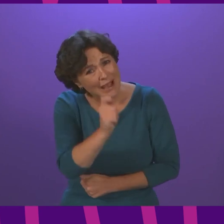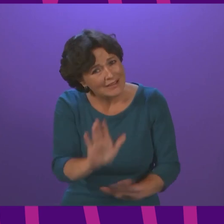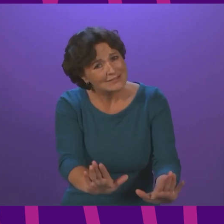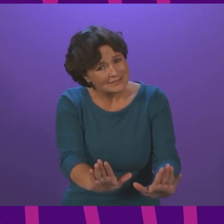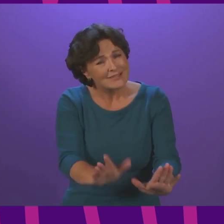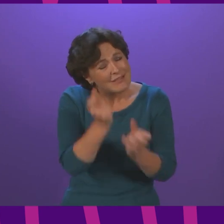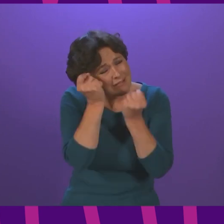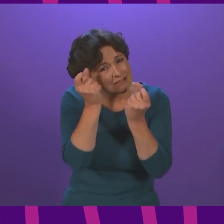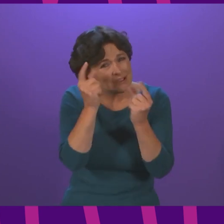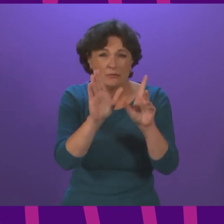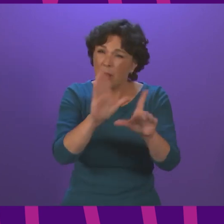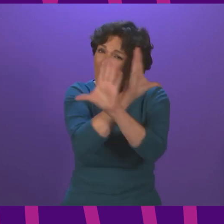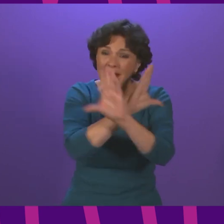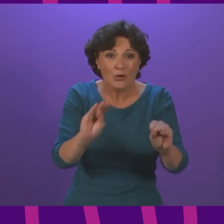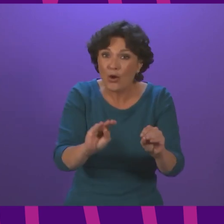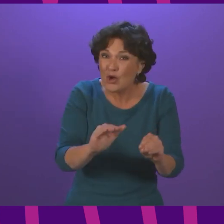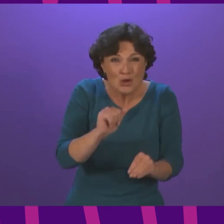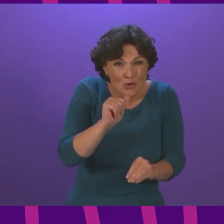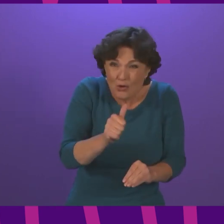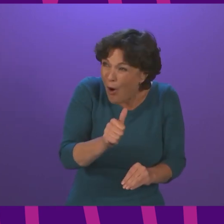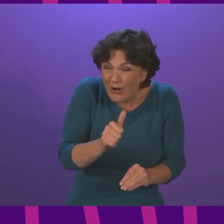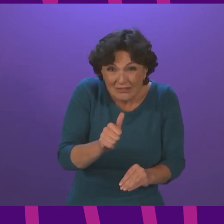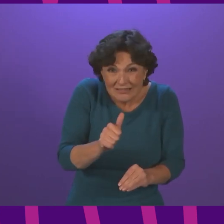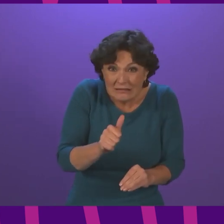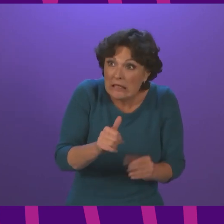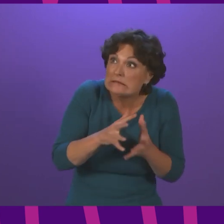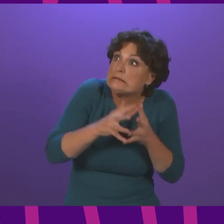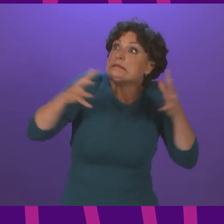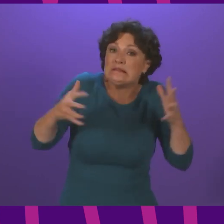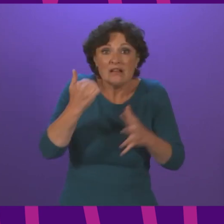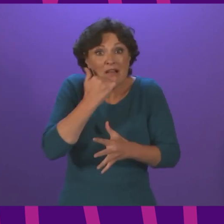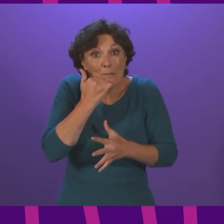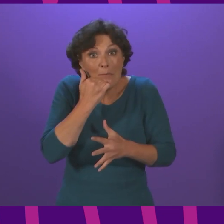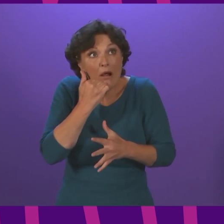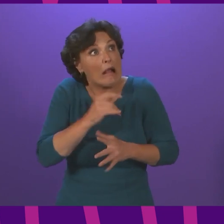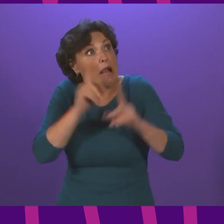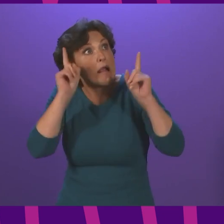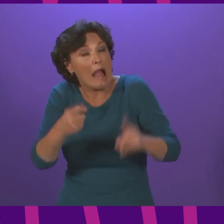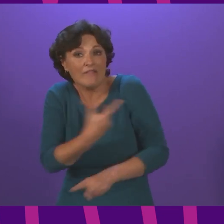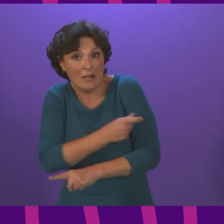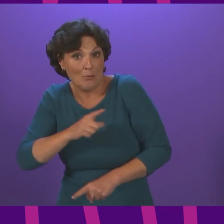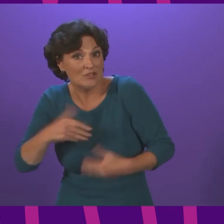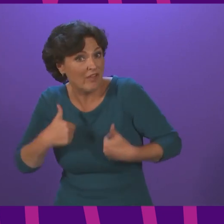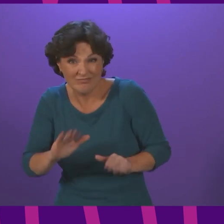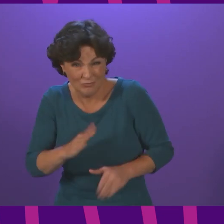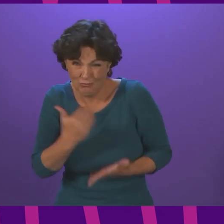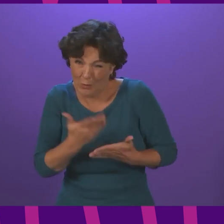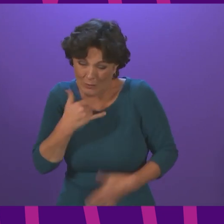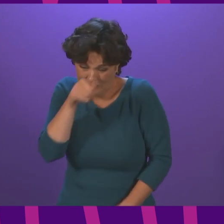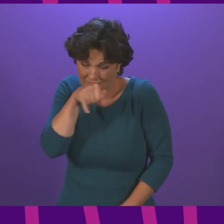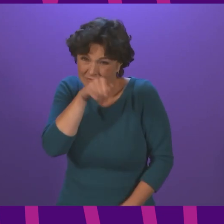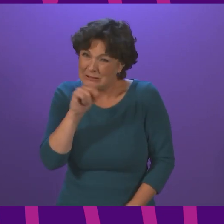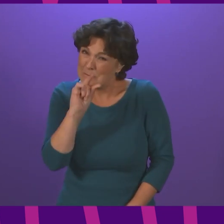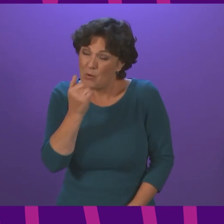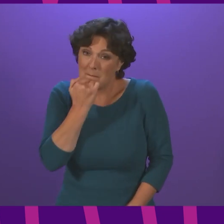again there are actually very very small numbers of people who cannot be vaccinated for health reasons Rona Mackay to be followed by